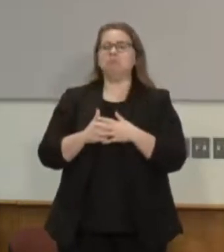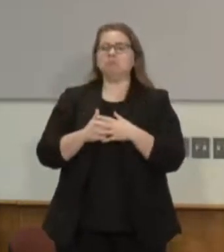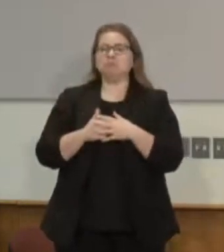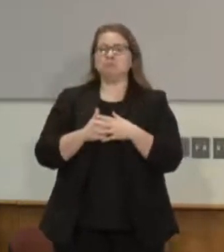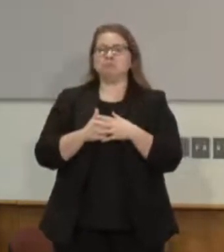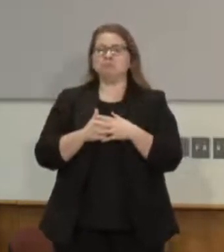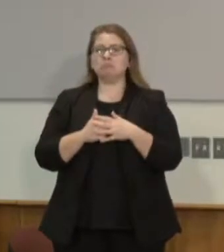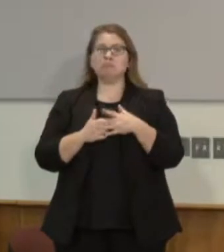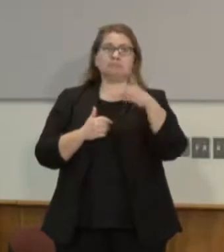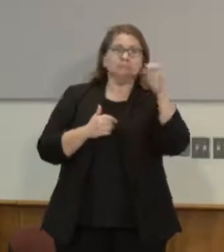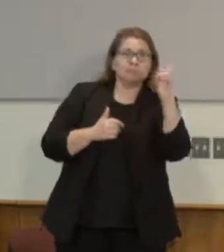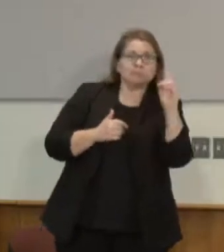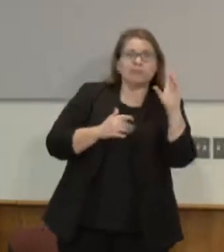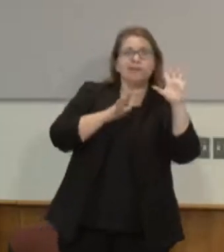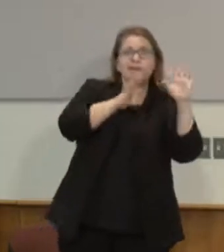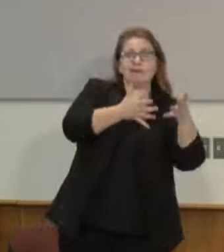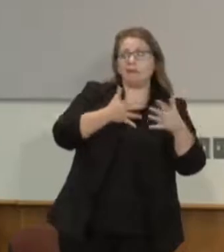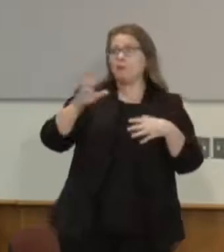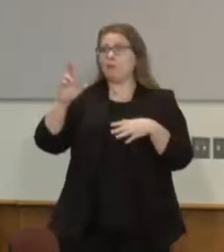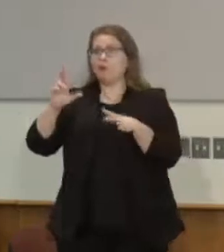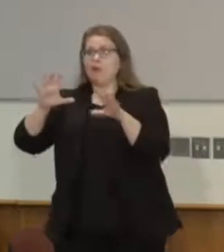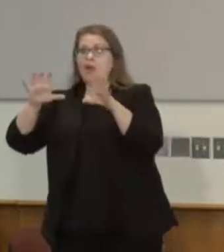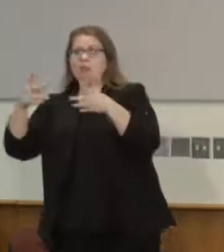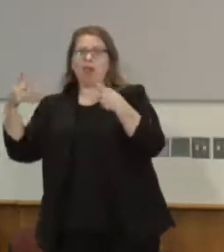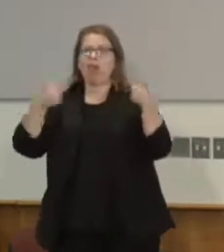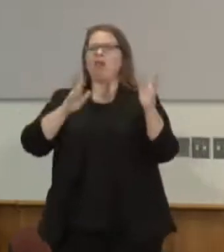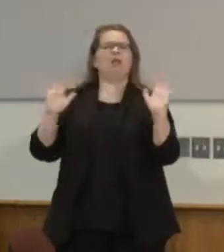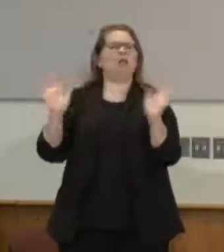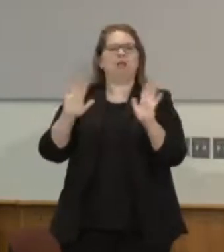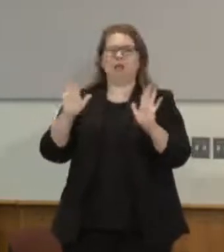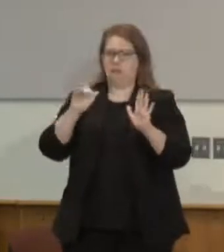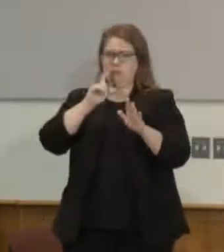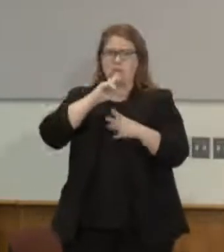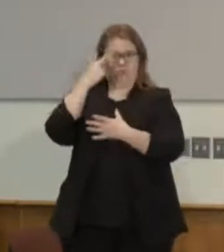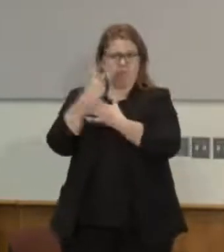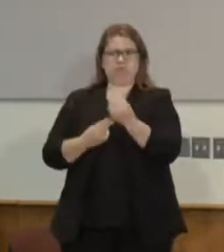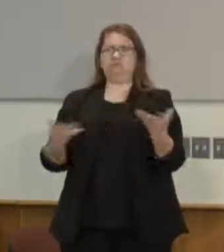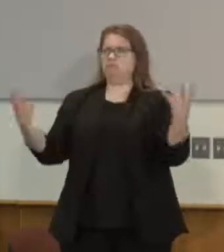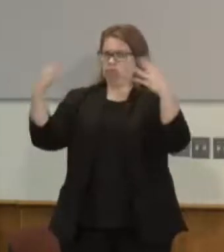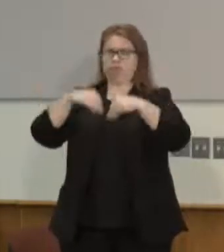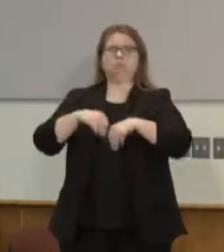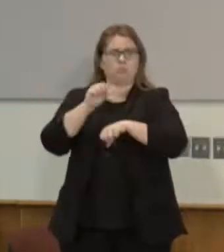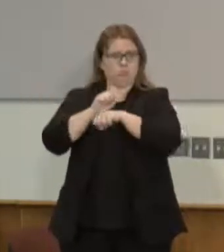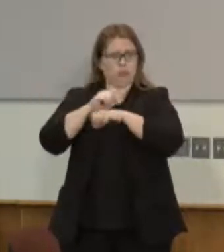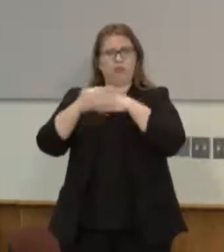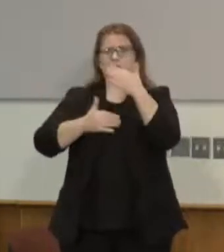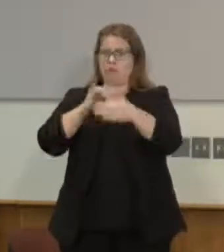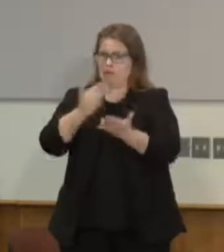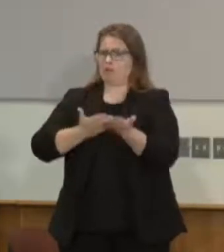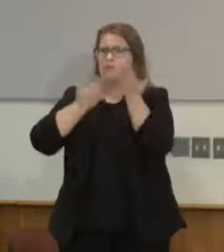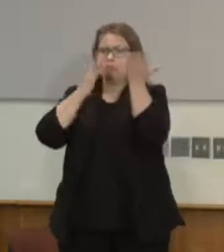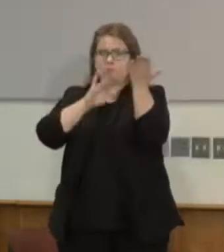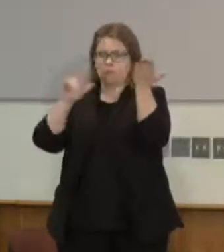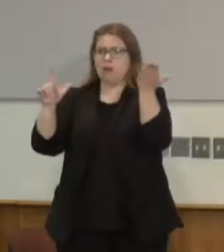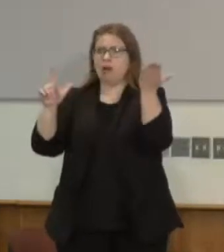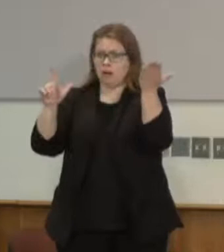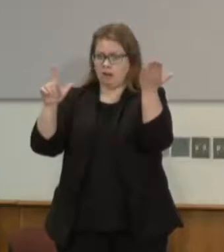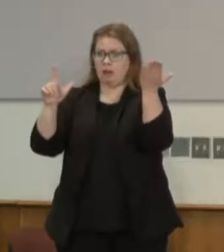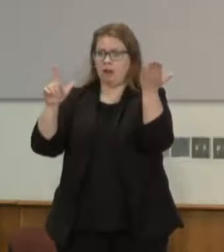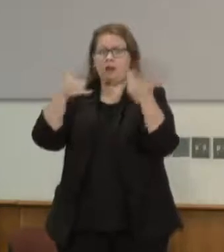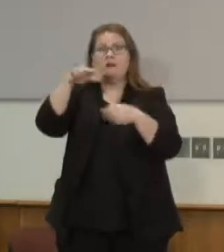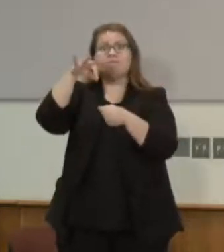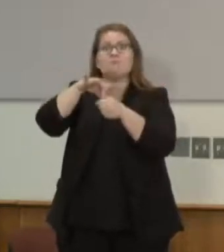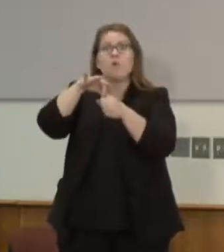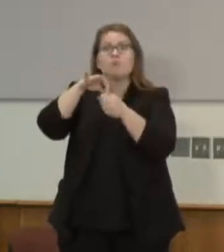a bipartisan issue and that we all should be working together just similar to what the governor said around voter registration but I didn't mention